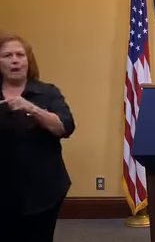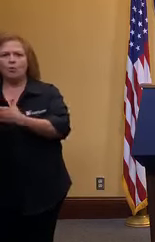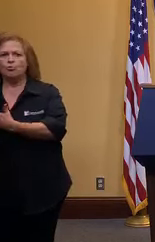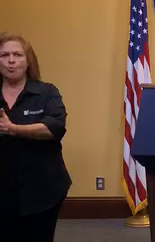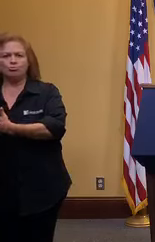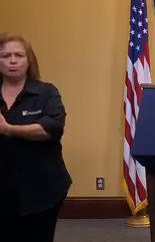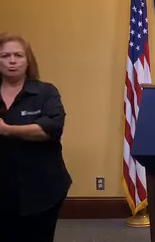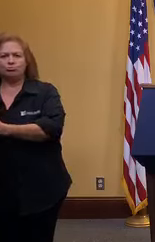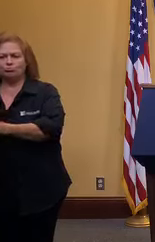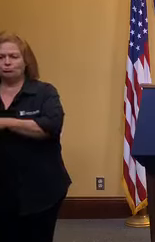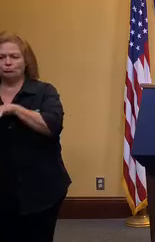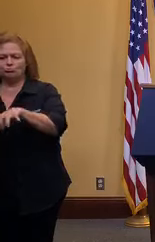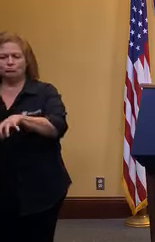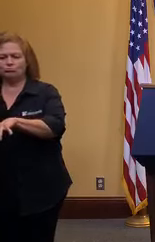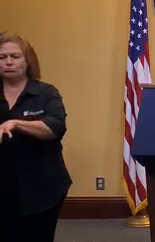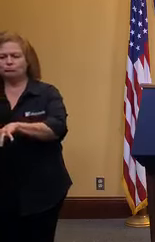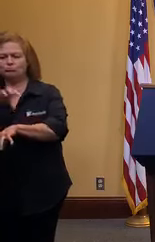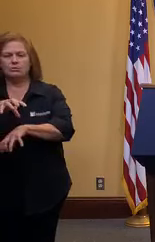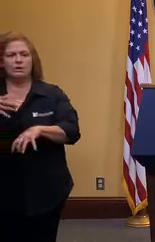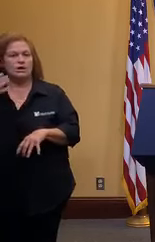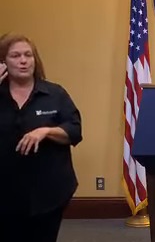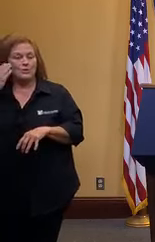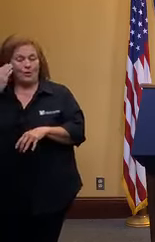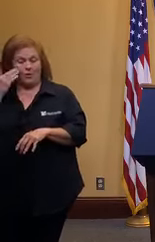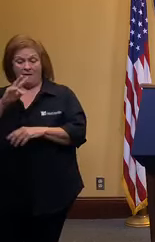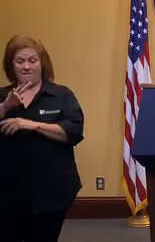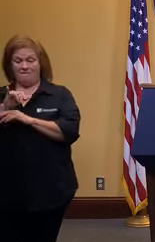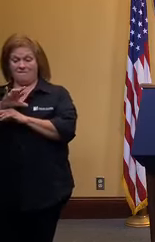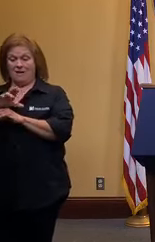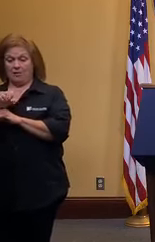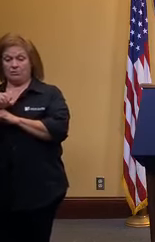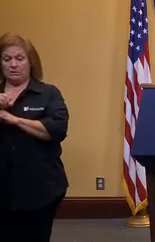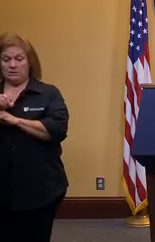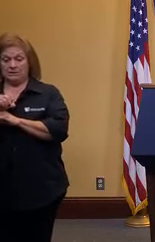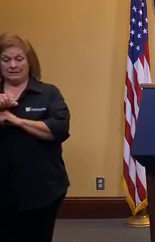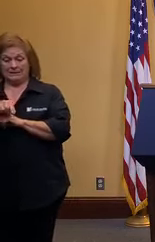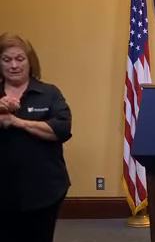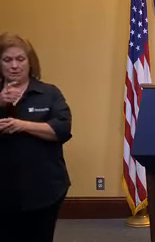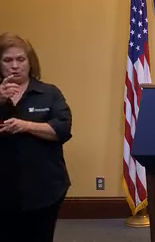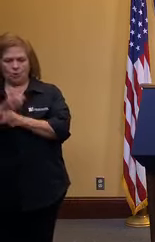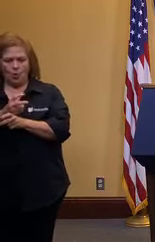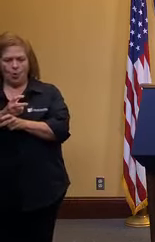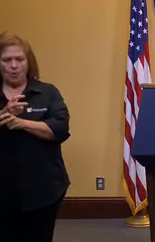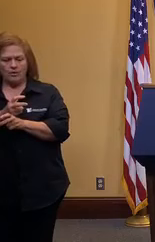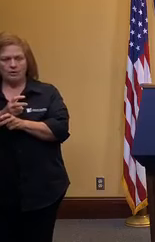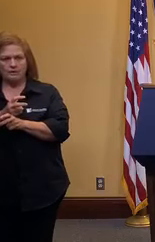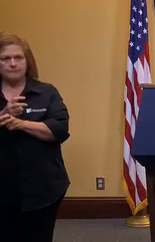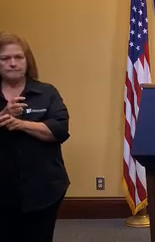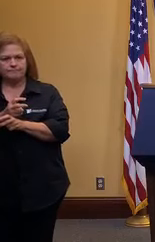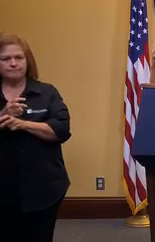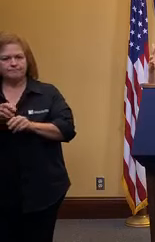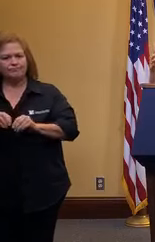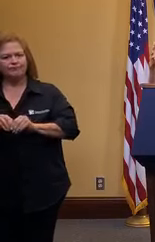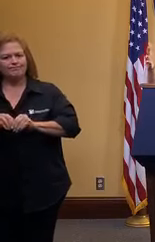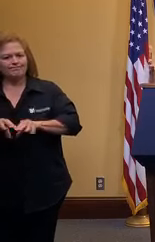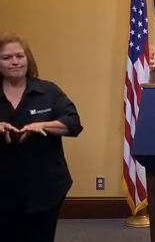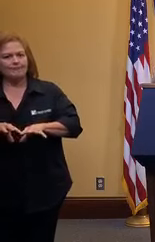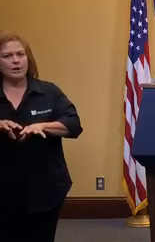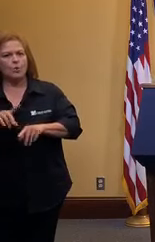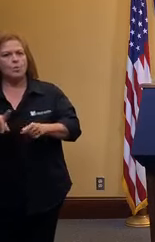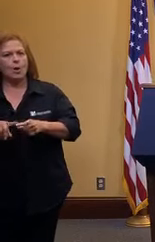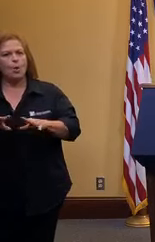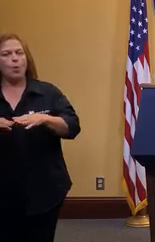um is because we know that the the virus it's harder to transmit when there's open in open